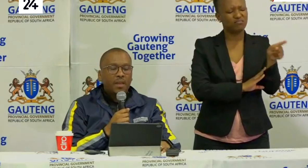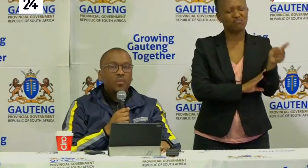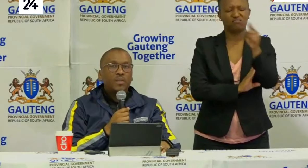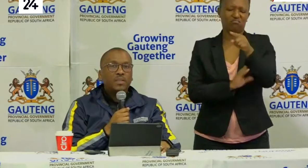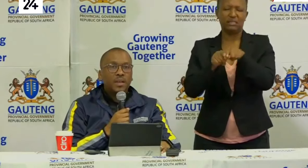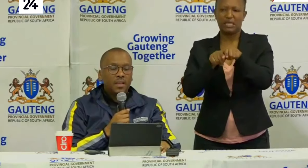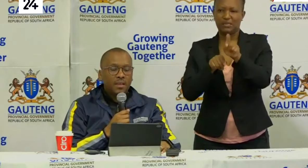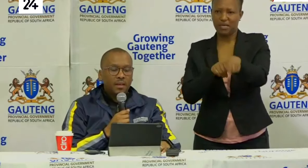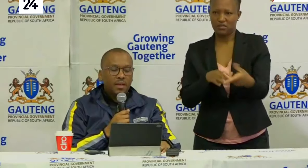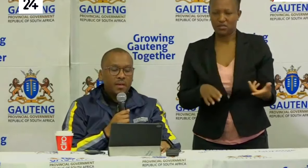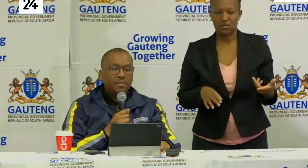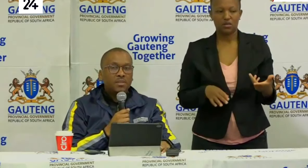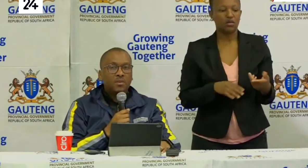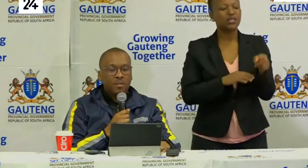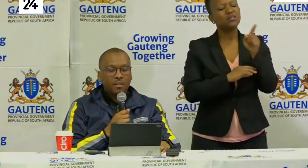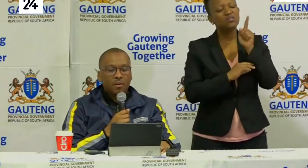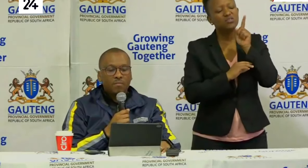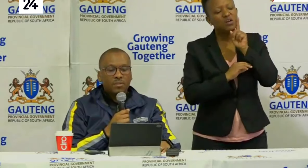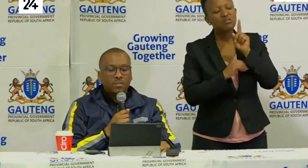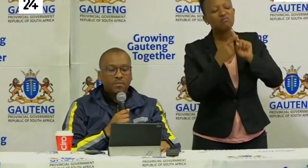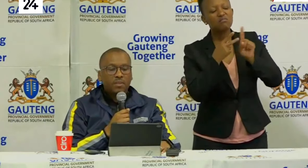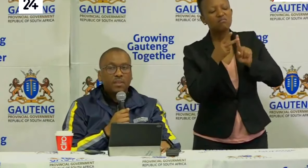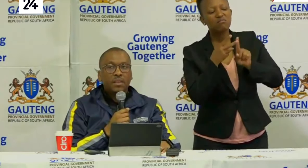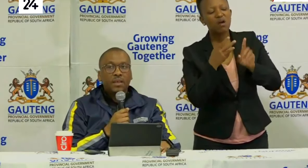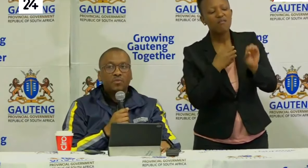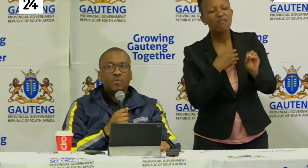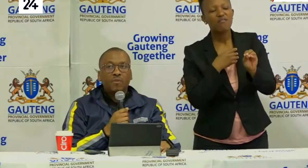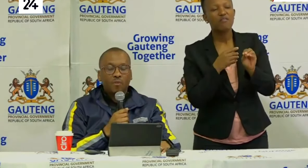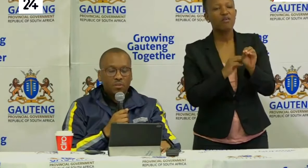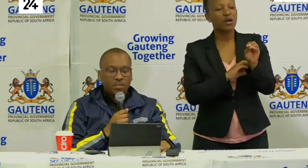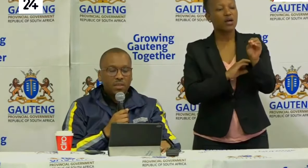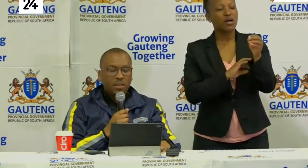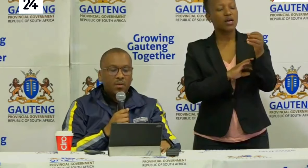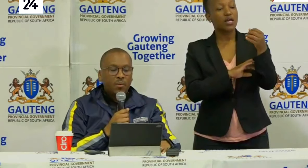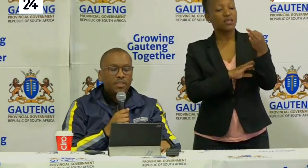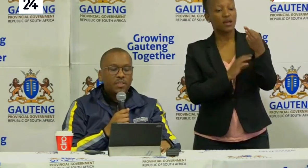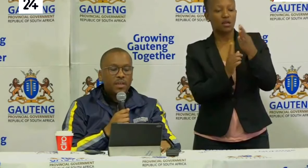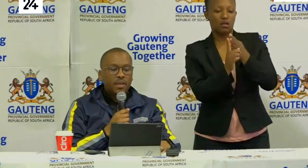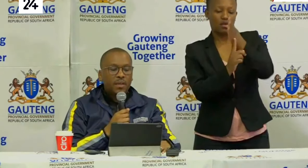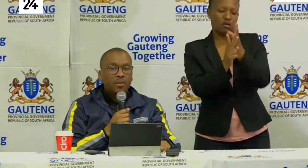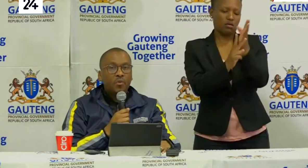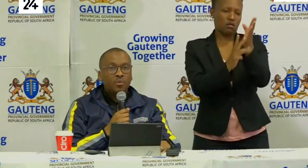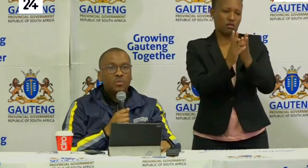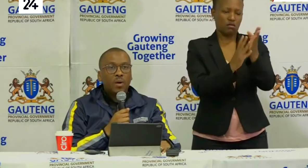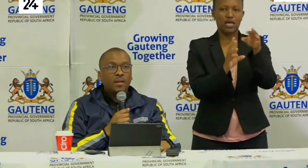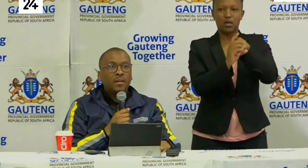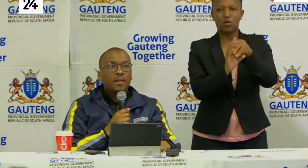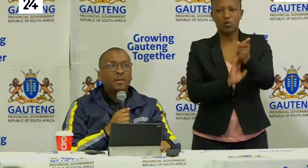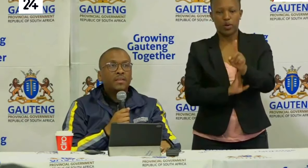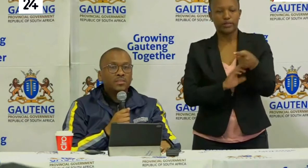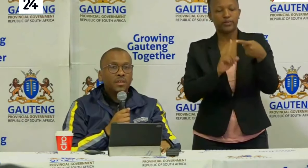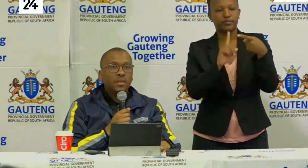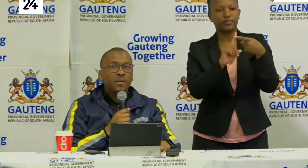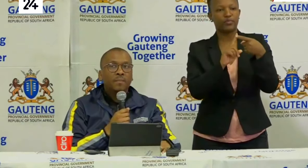And with screening it comes on almost three to four folds which includes one